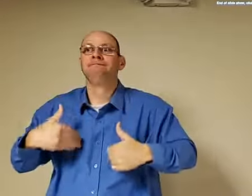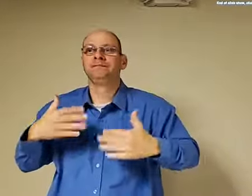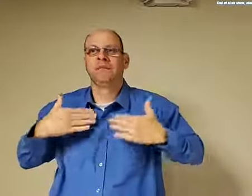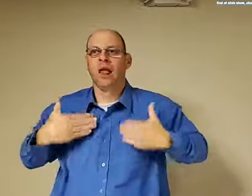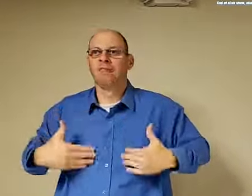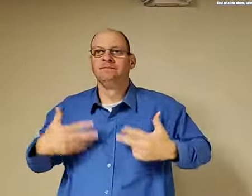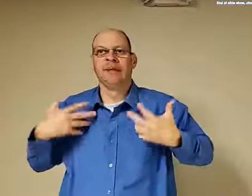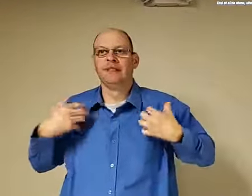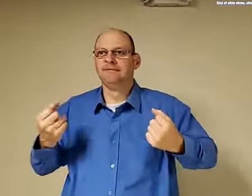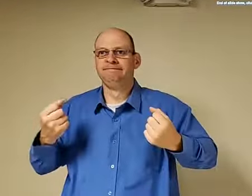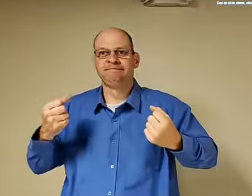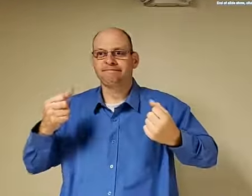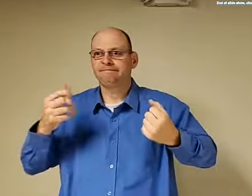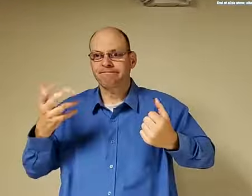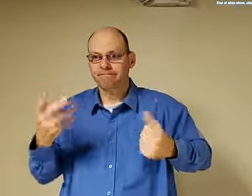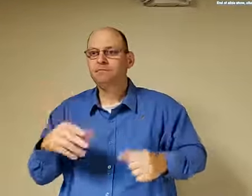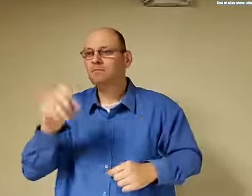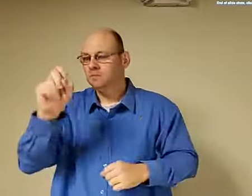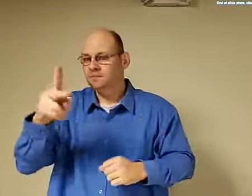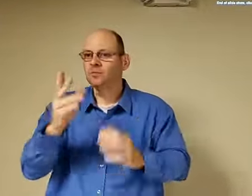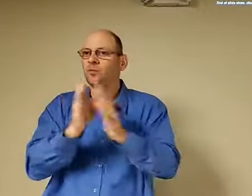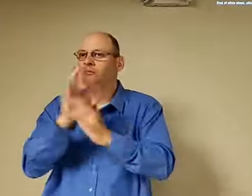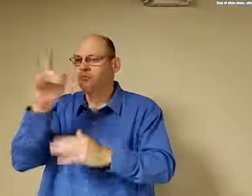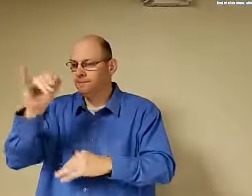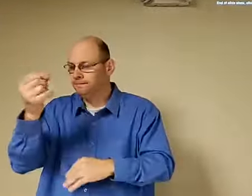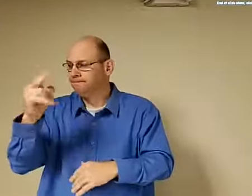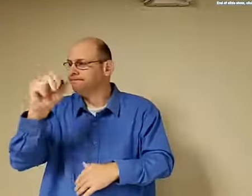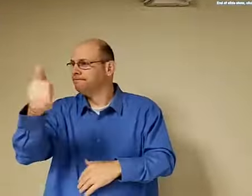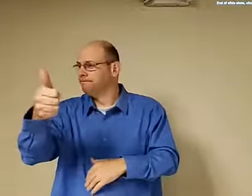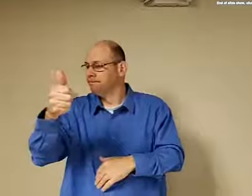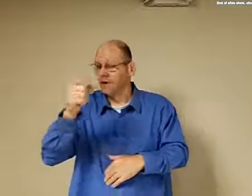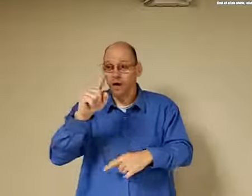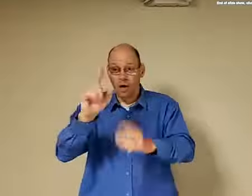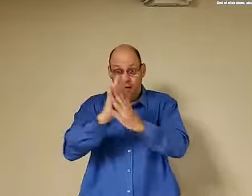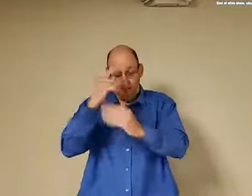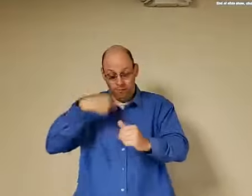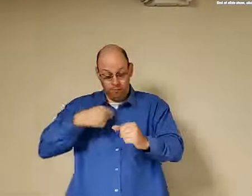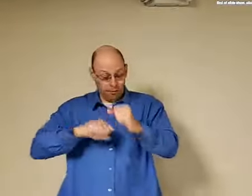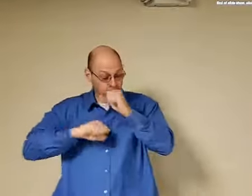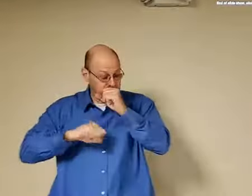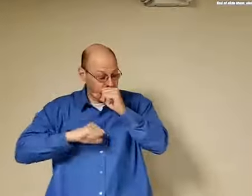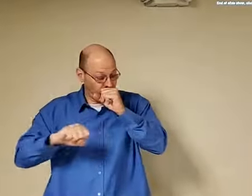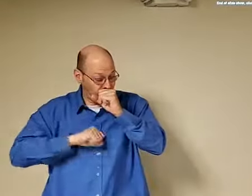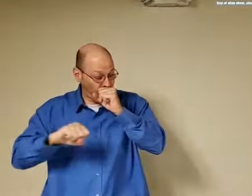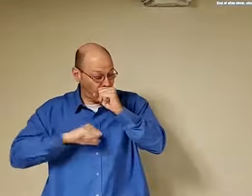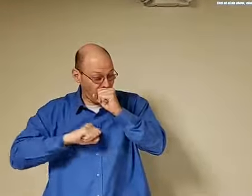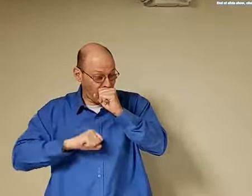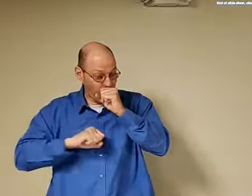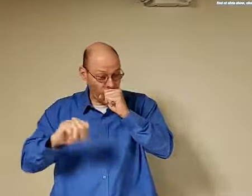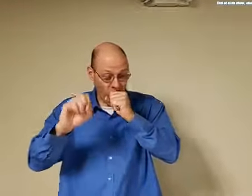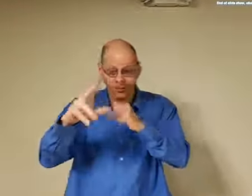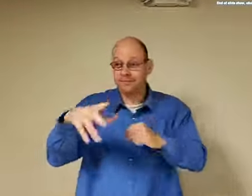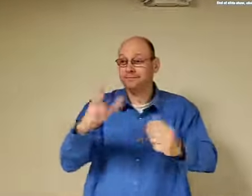someone's asking for prayer for their husband pray for John oh things like pray for me